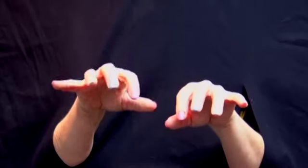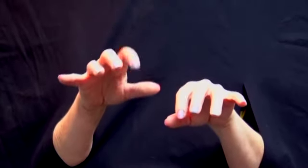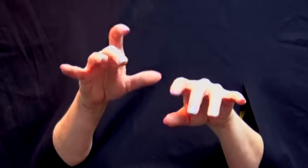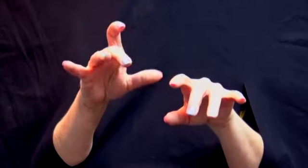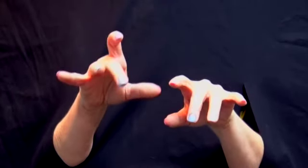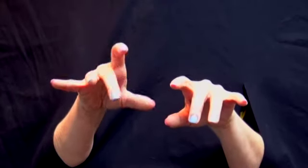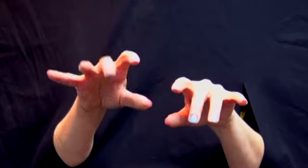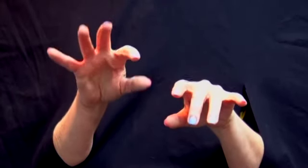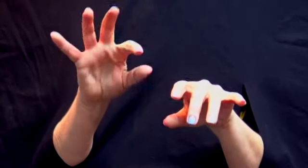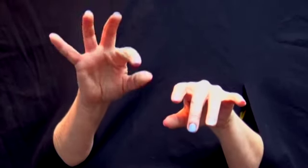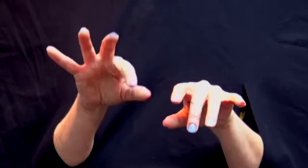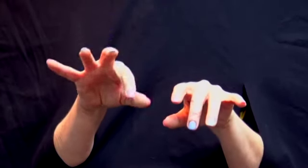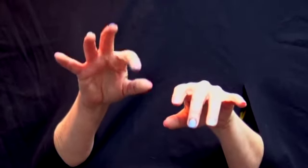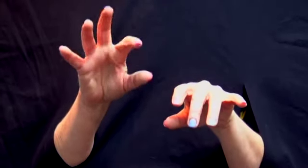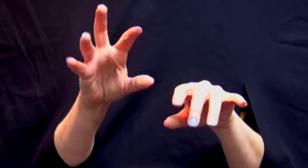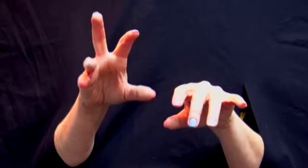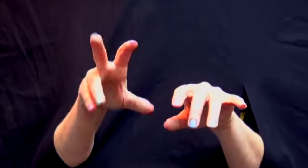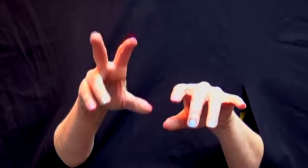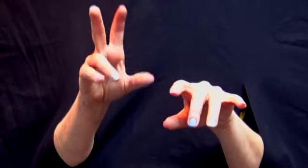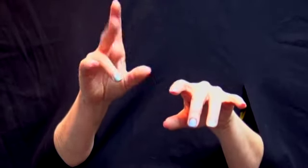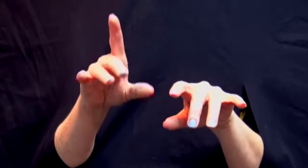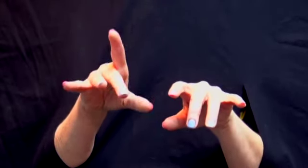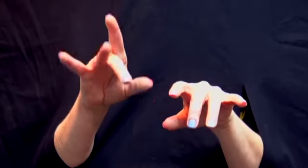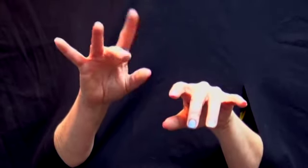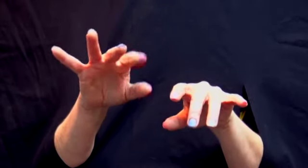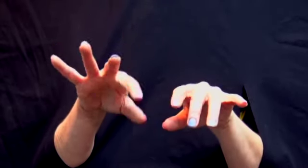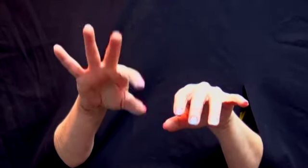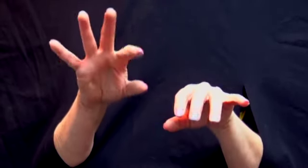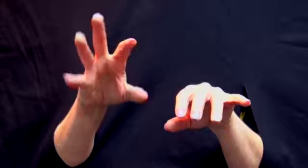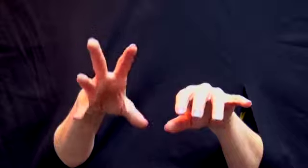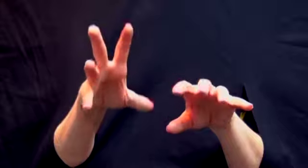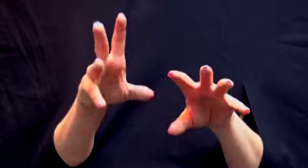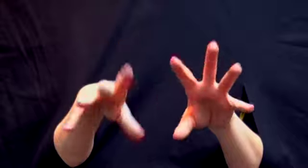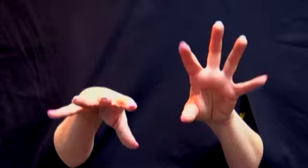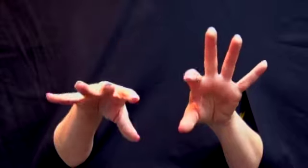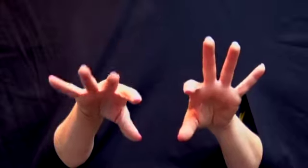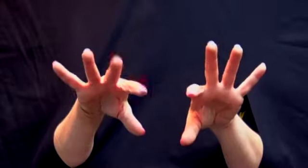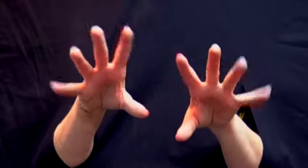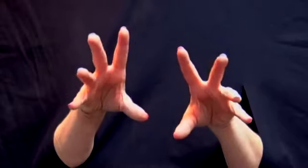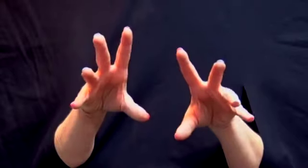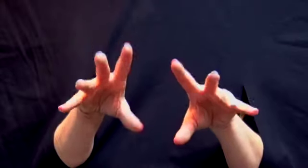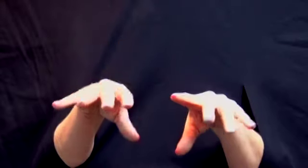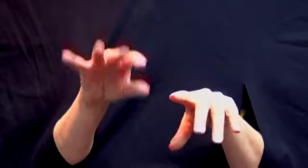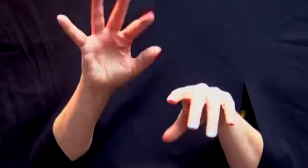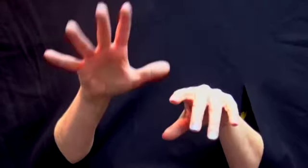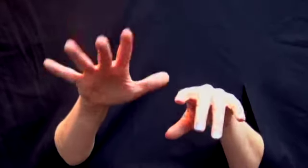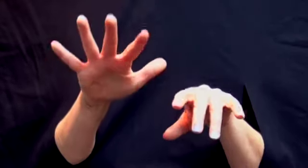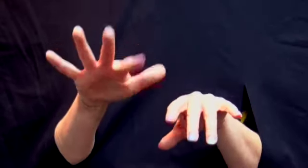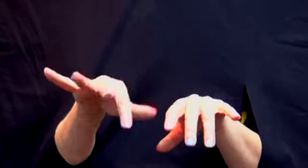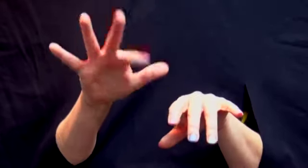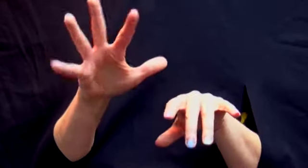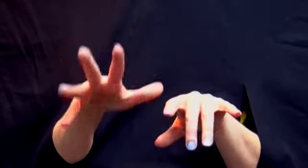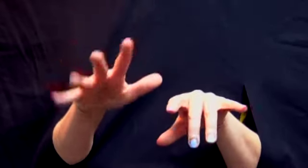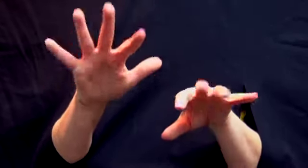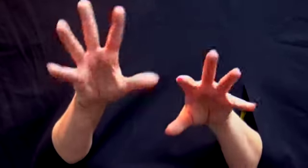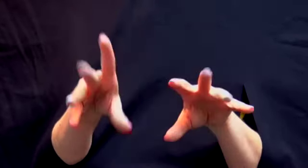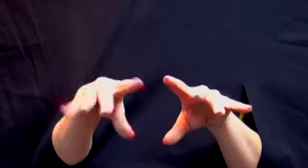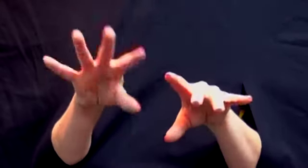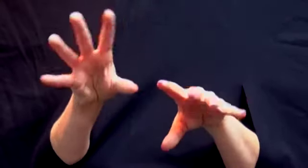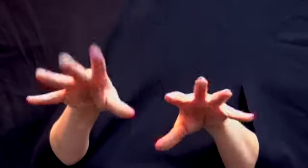start to see where the fingers can articulate individually. You might see a more dominant, where the right can